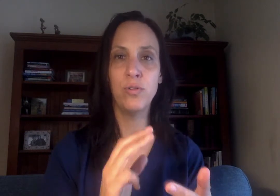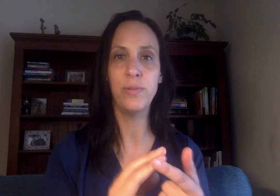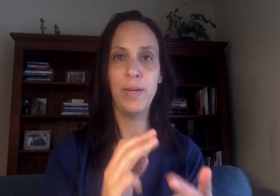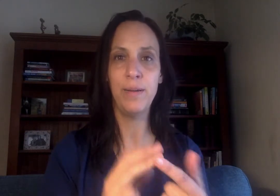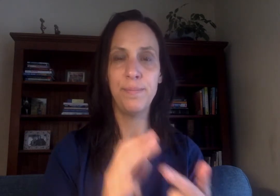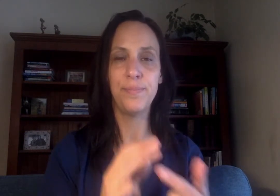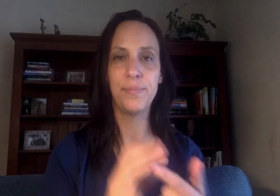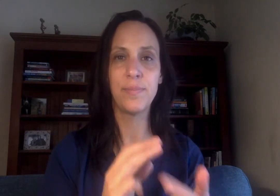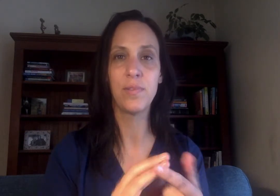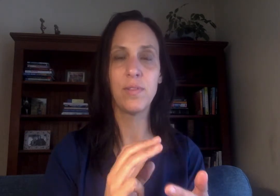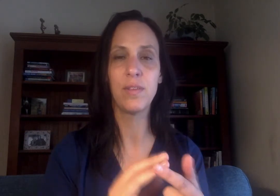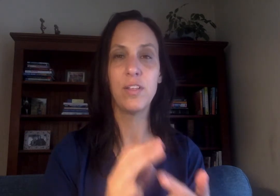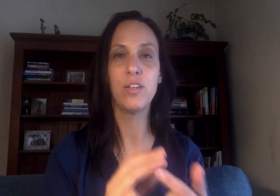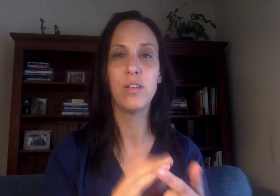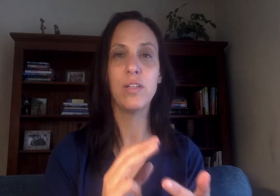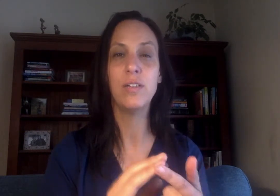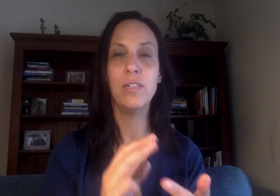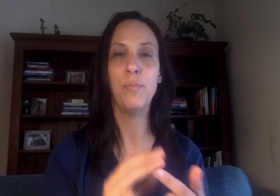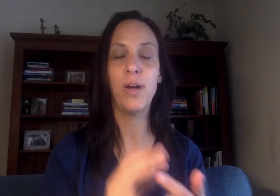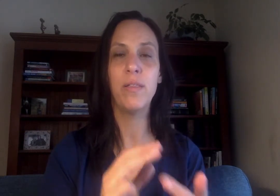to me. Deep breath.